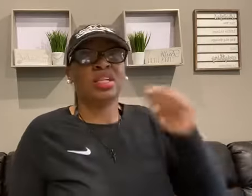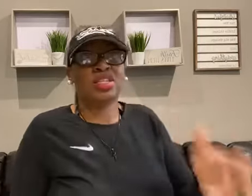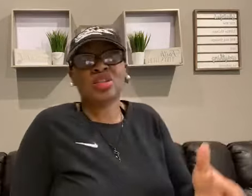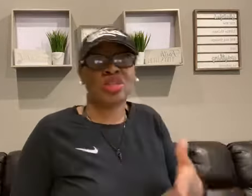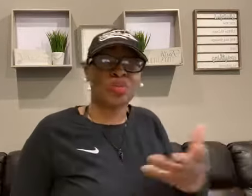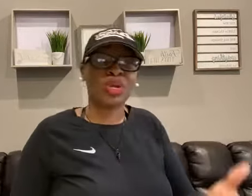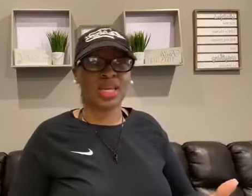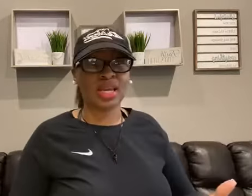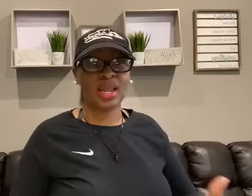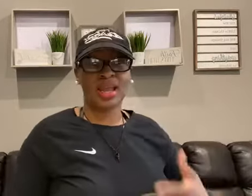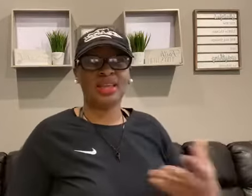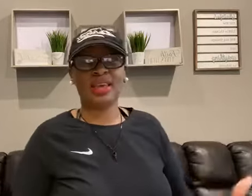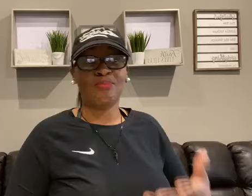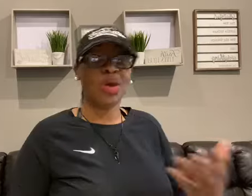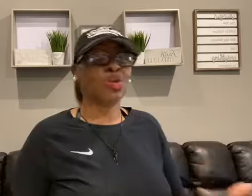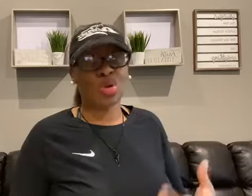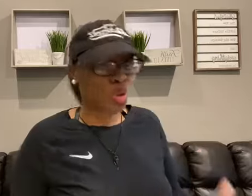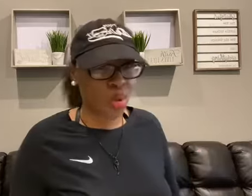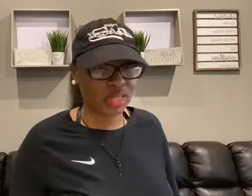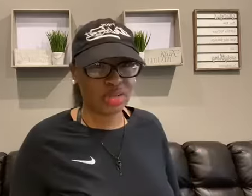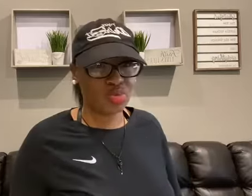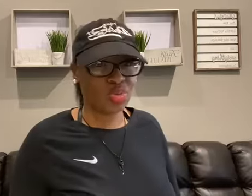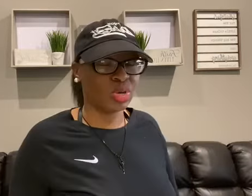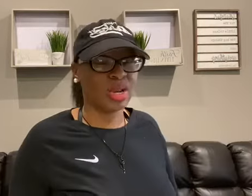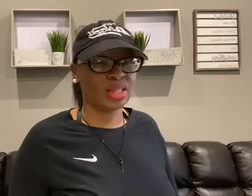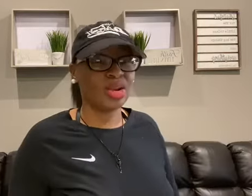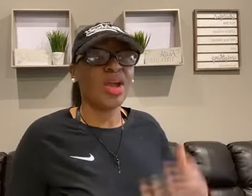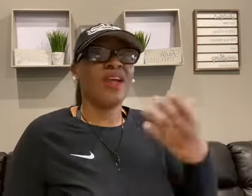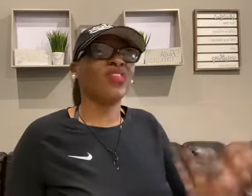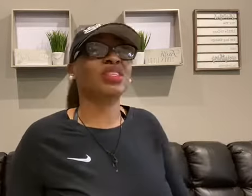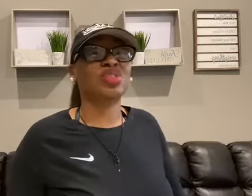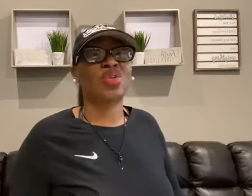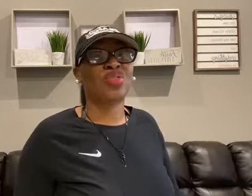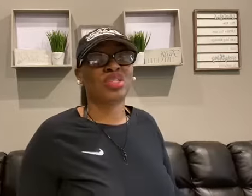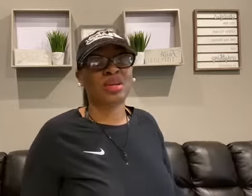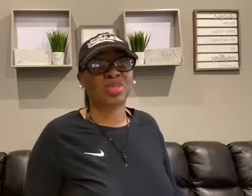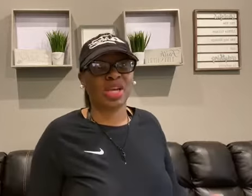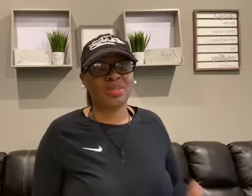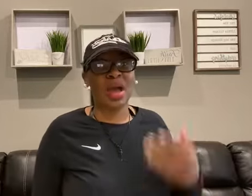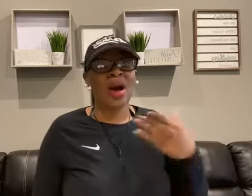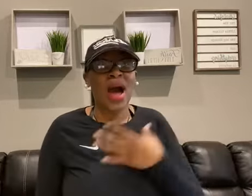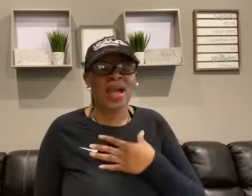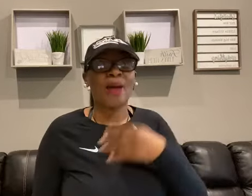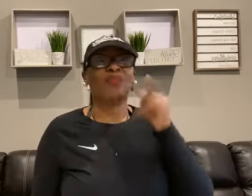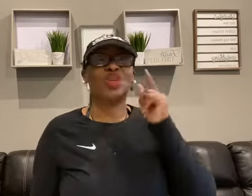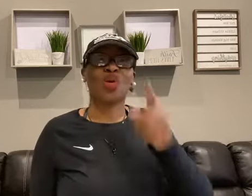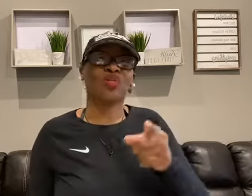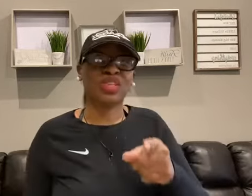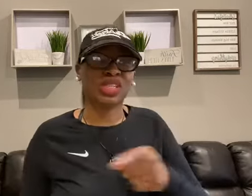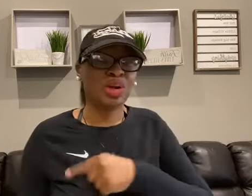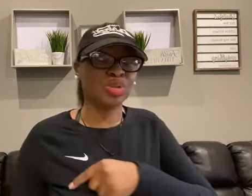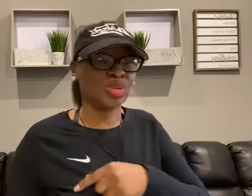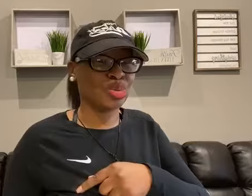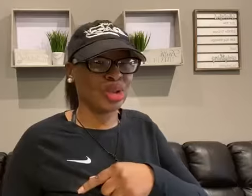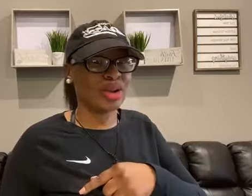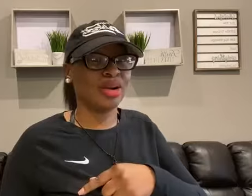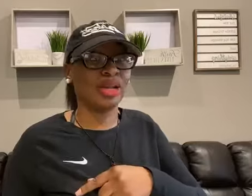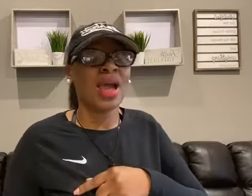just so that we can get better acquainted with one another. If this is your first time checking me out, I am your vision coach Latoya Early.